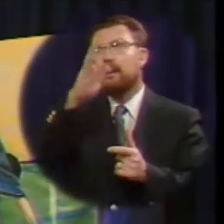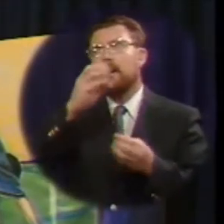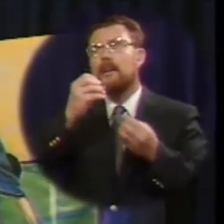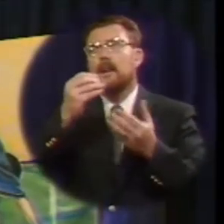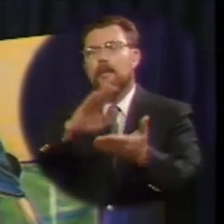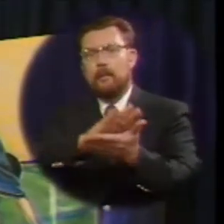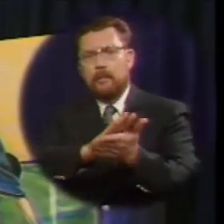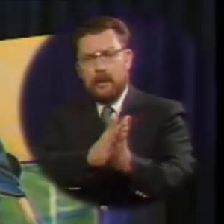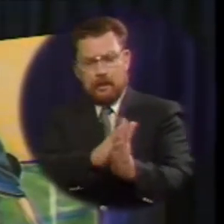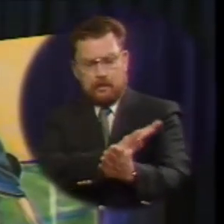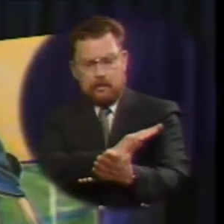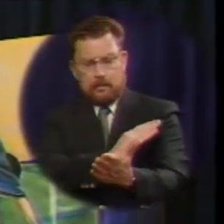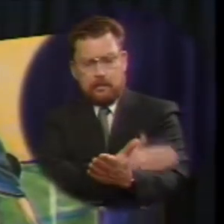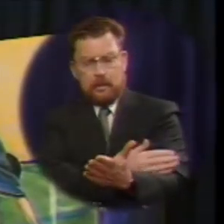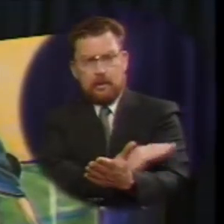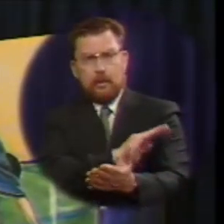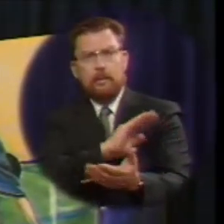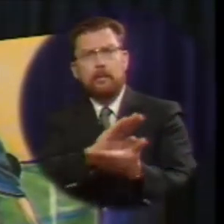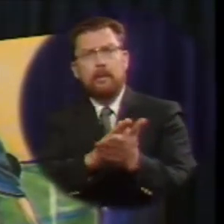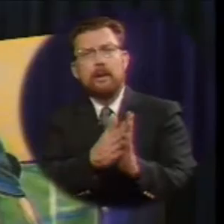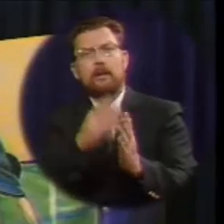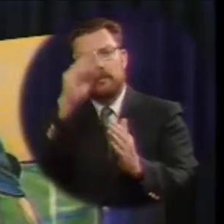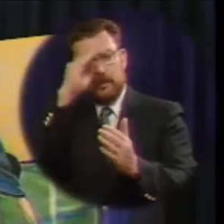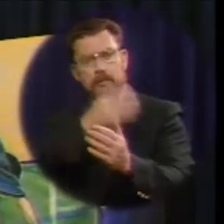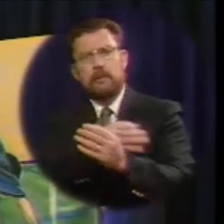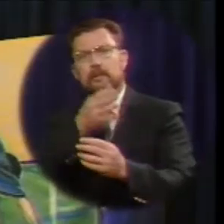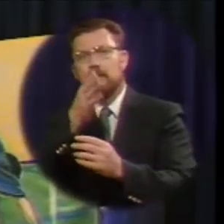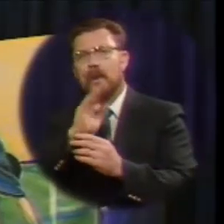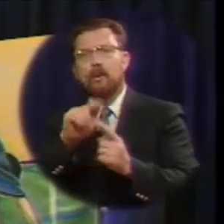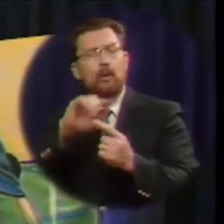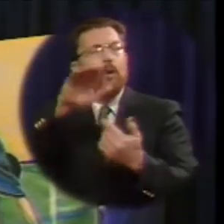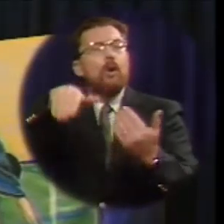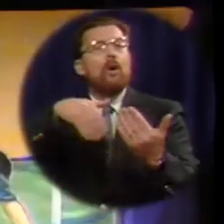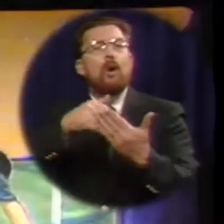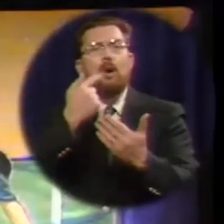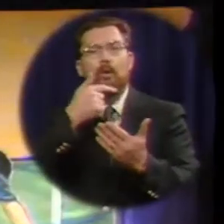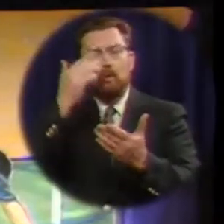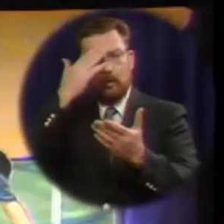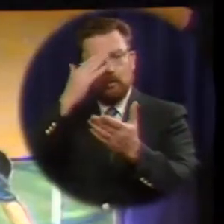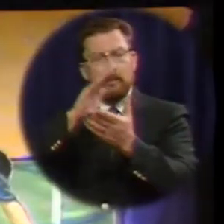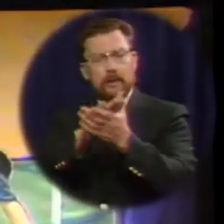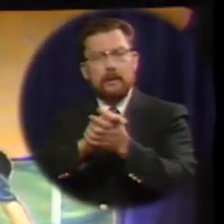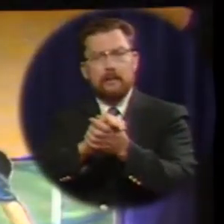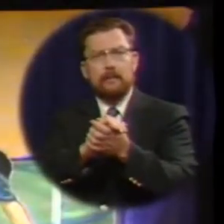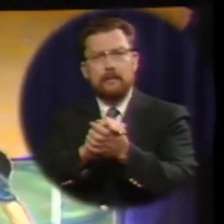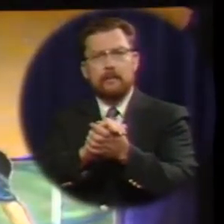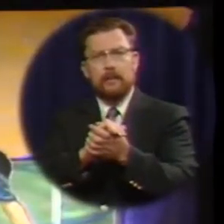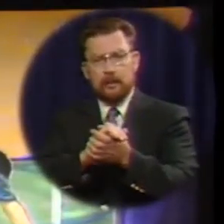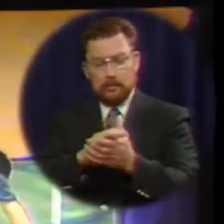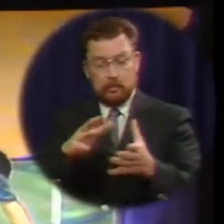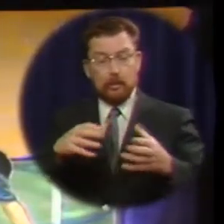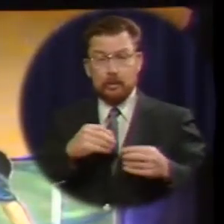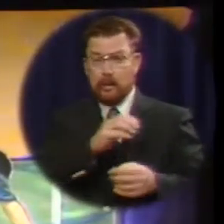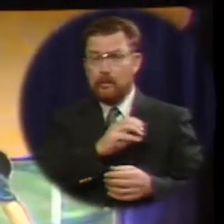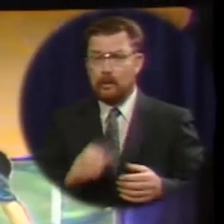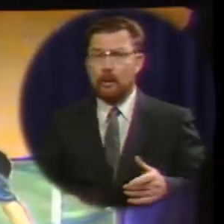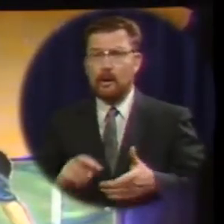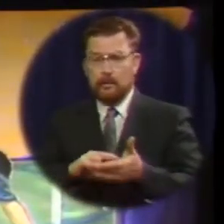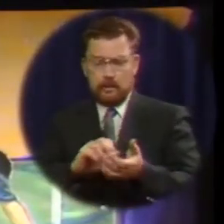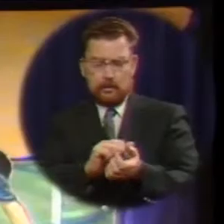become the sons of god even to them that believe on his name to receive christ means turning from sin